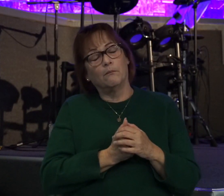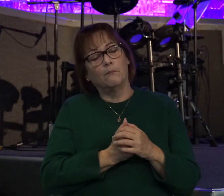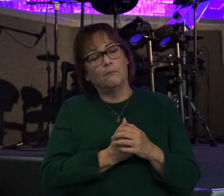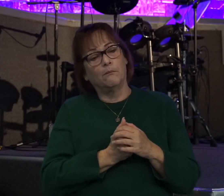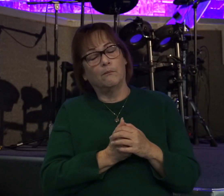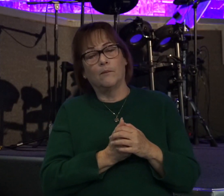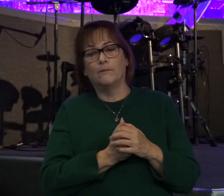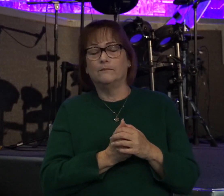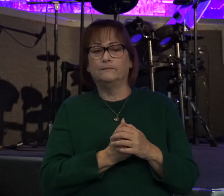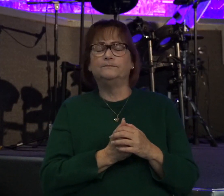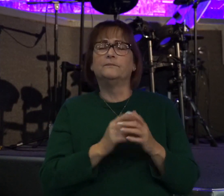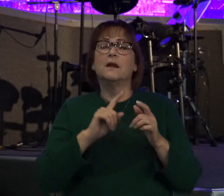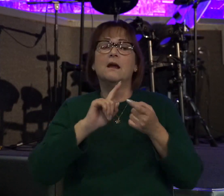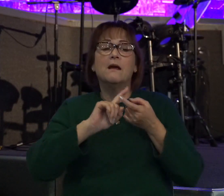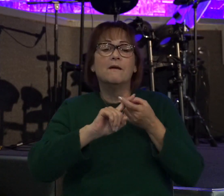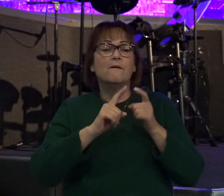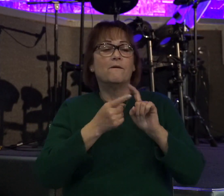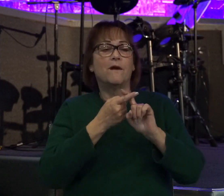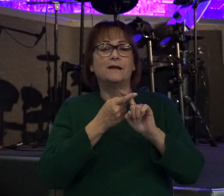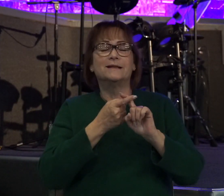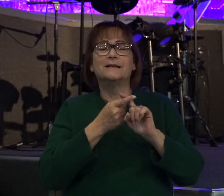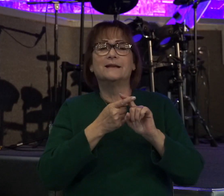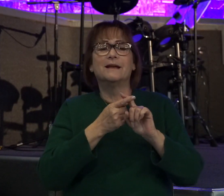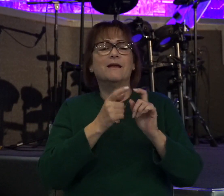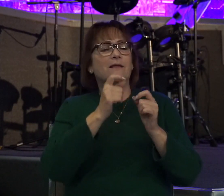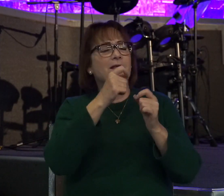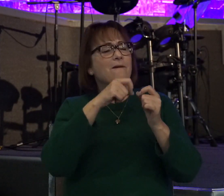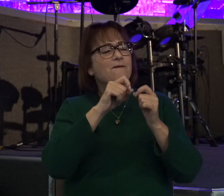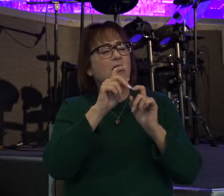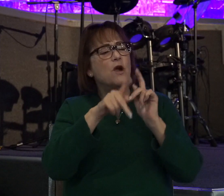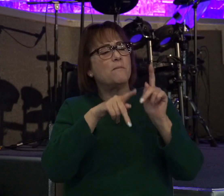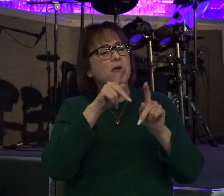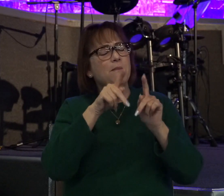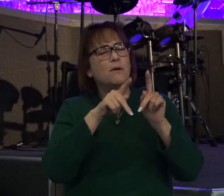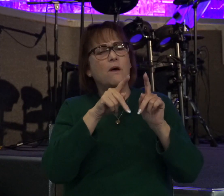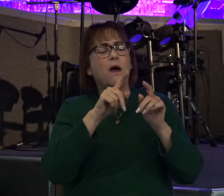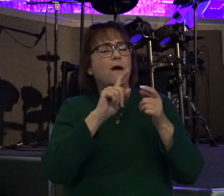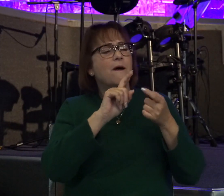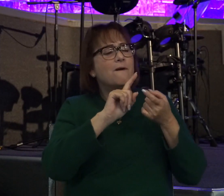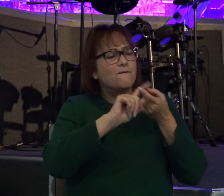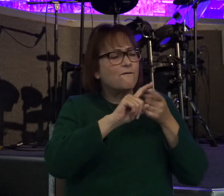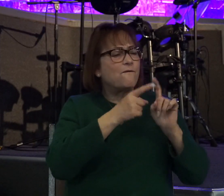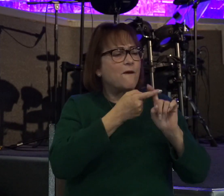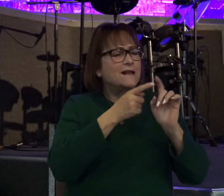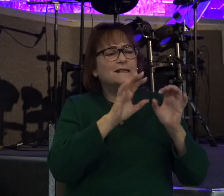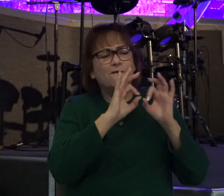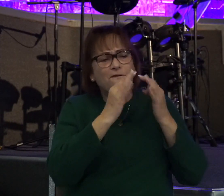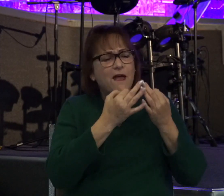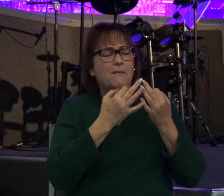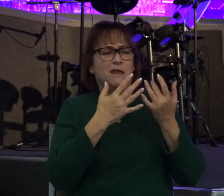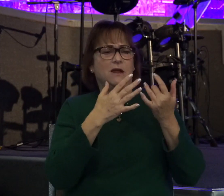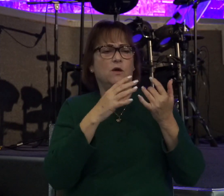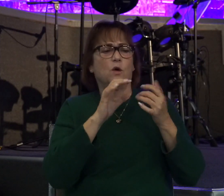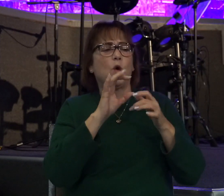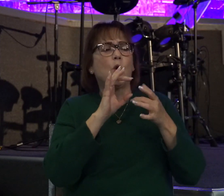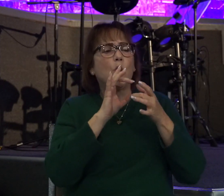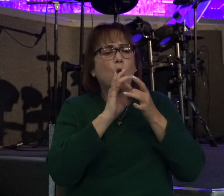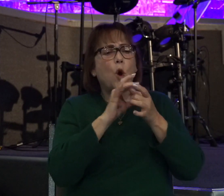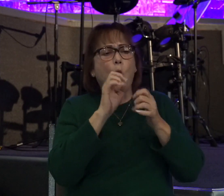Friends, the very people, friends, family, co-workers that are pushing God away, whether they're